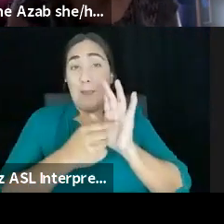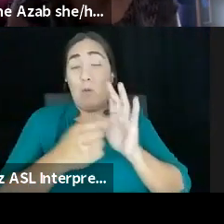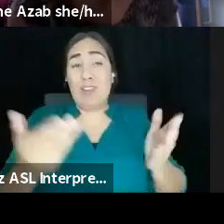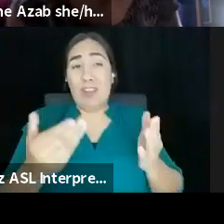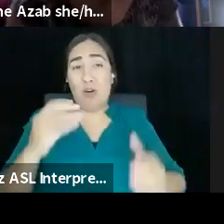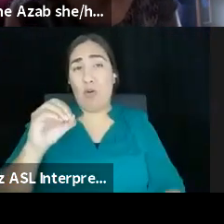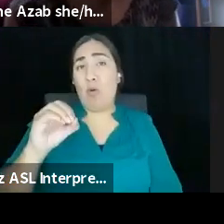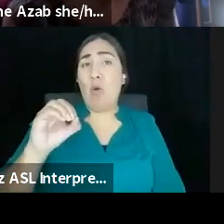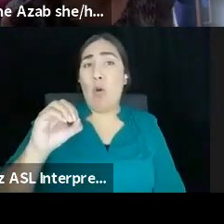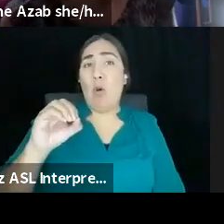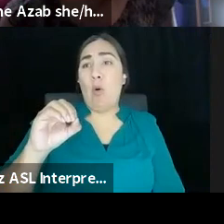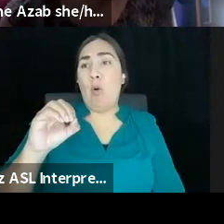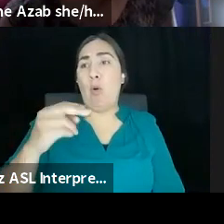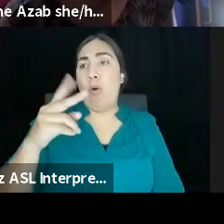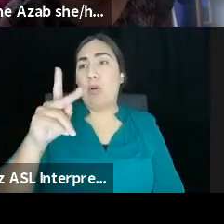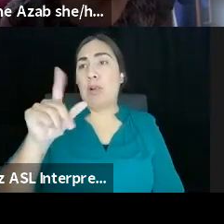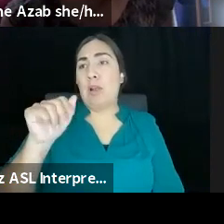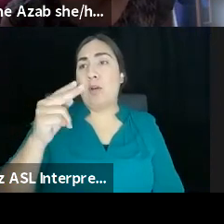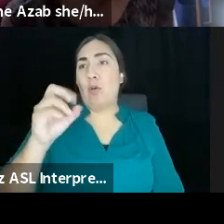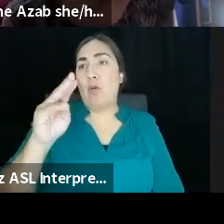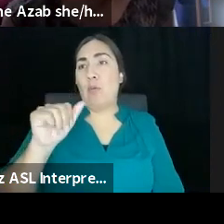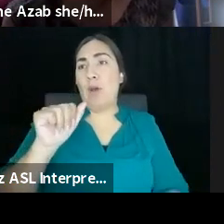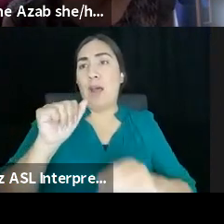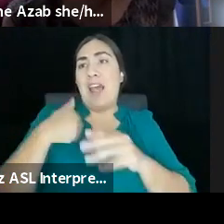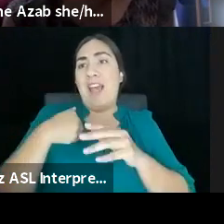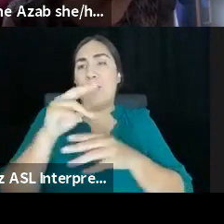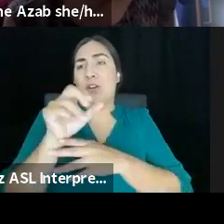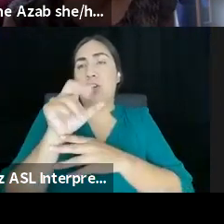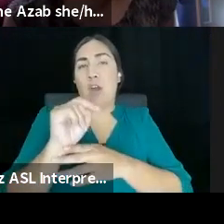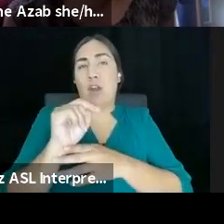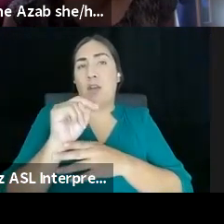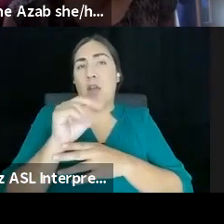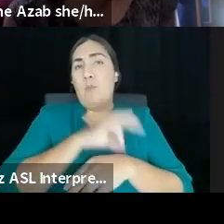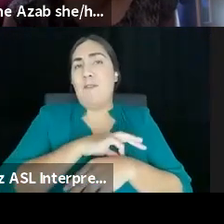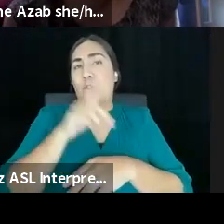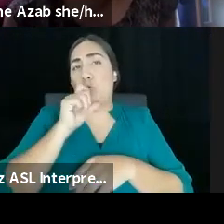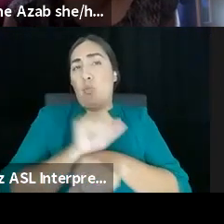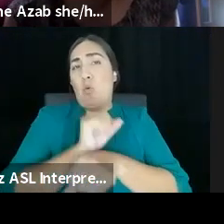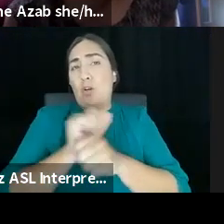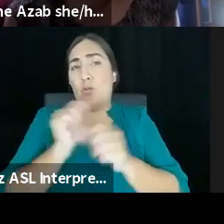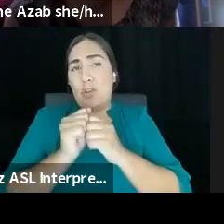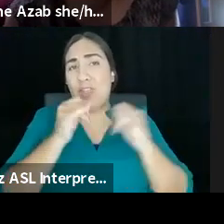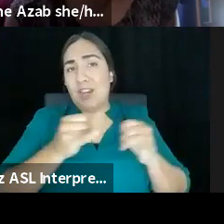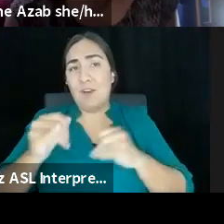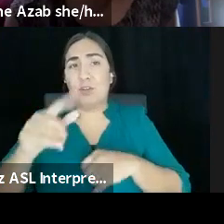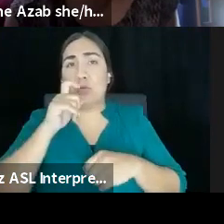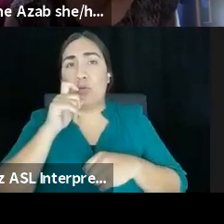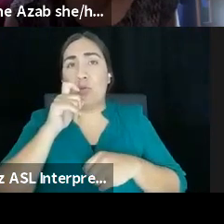work with individuals who are unhoused and so on their board. Um, it's a board of 17.